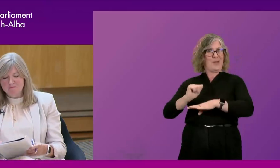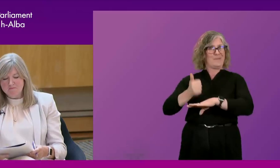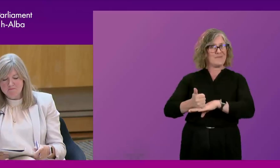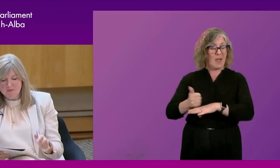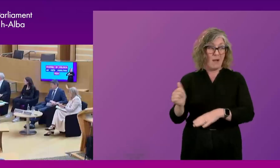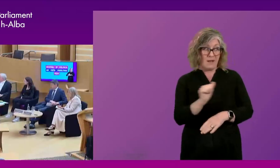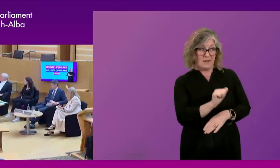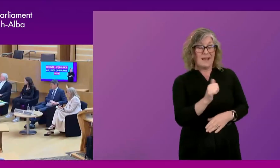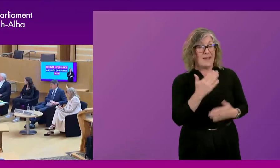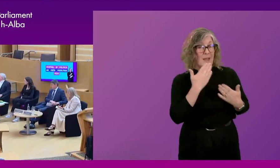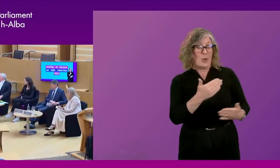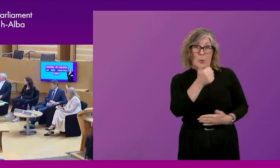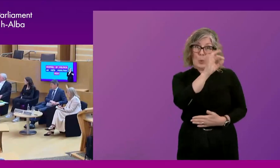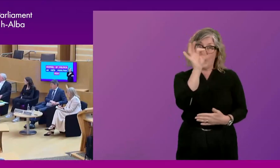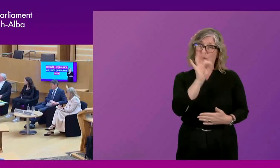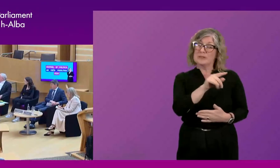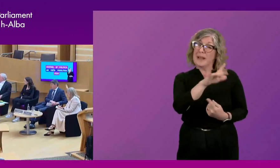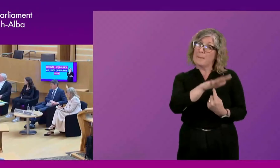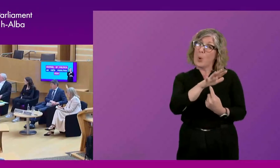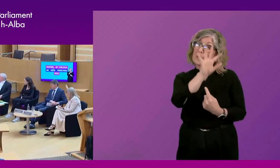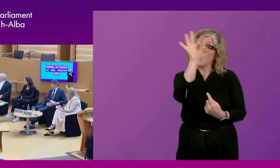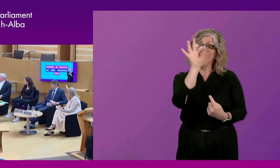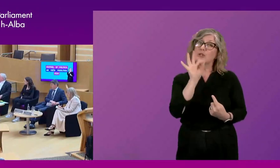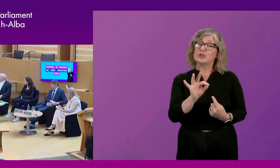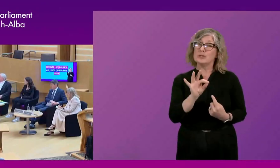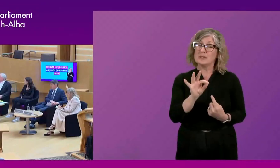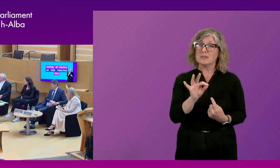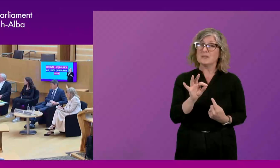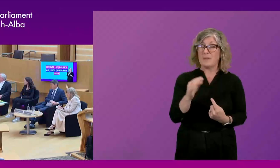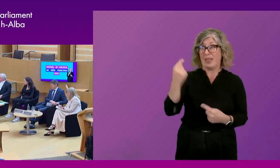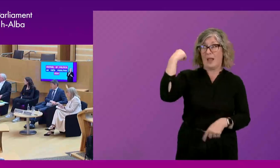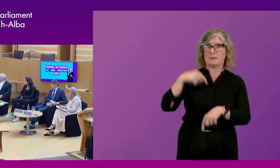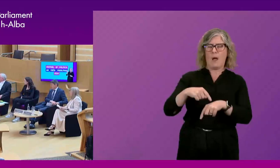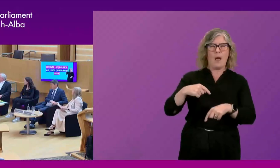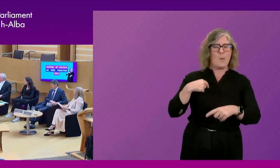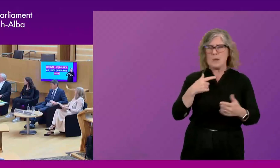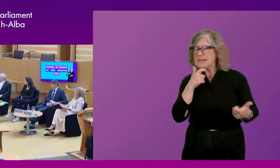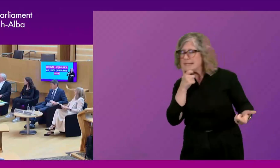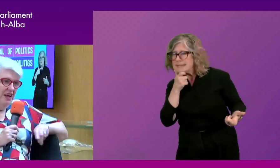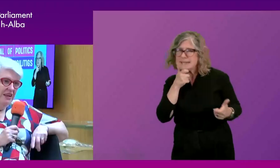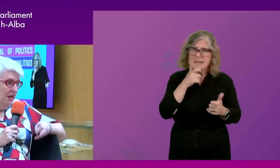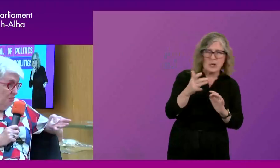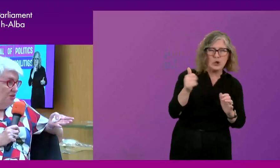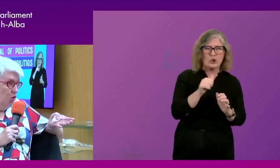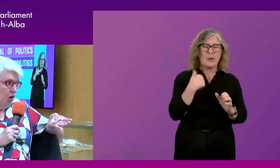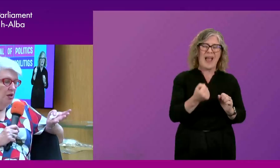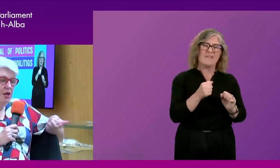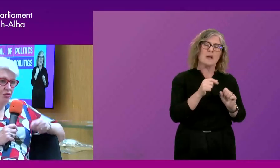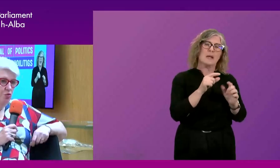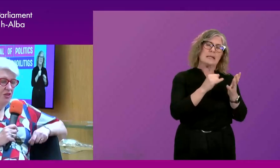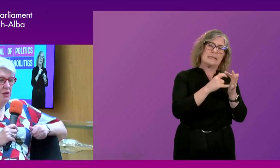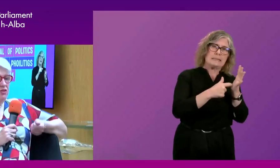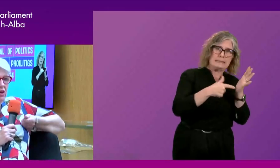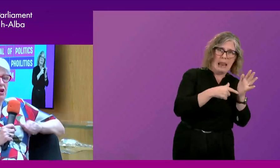and thanks. And it's a really difficult question, an important one. But when we did all the work we did around whether to have the select and standing committee model